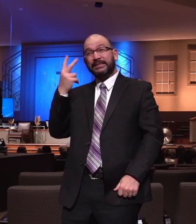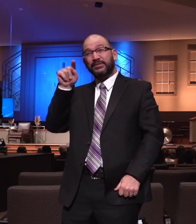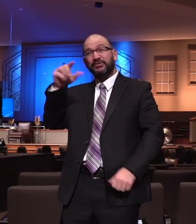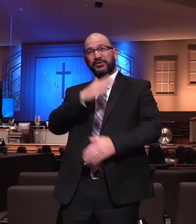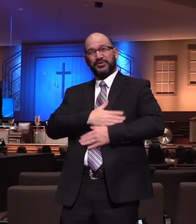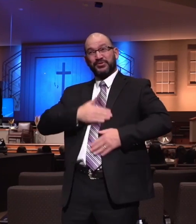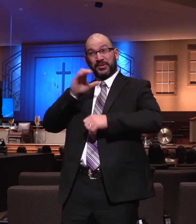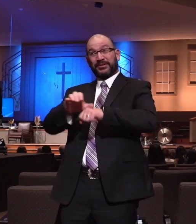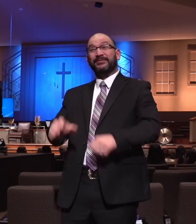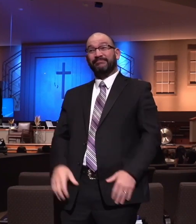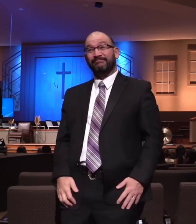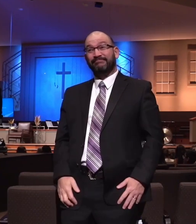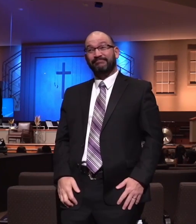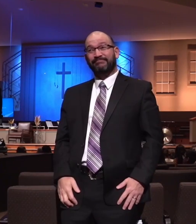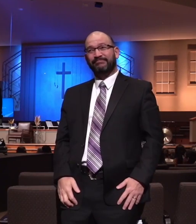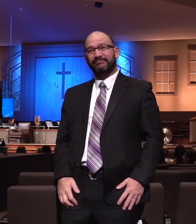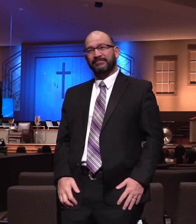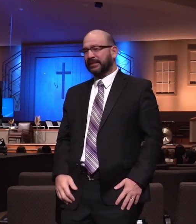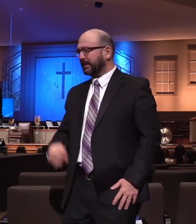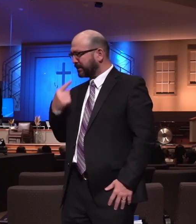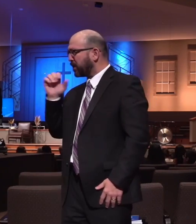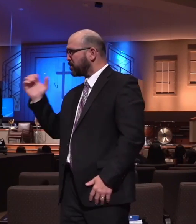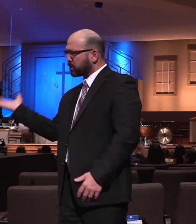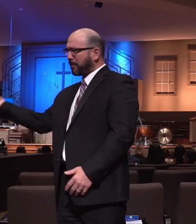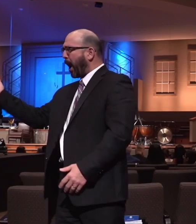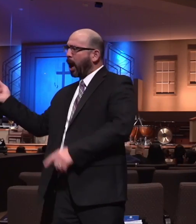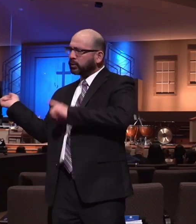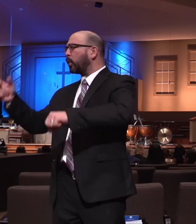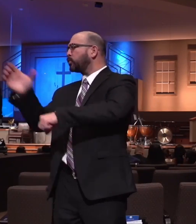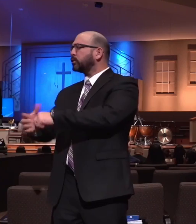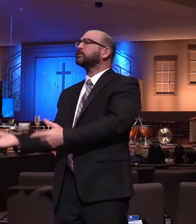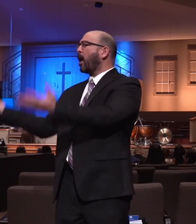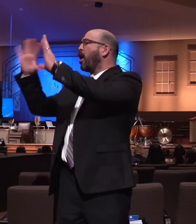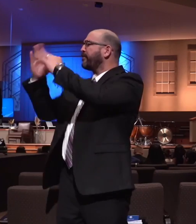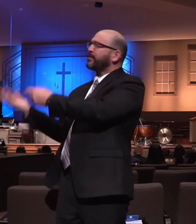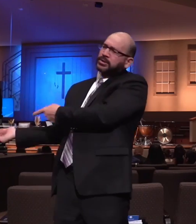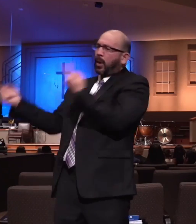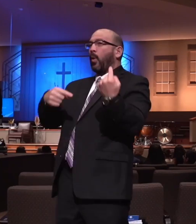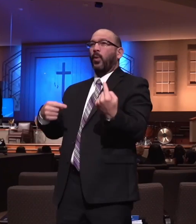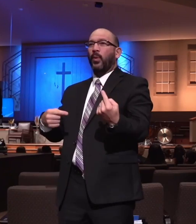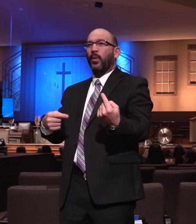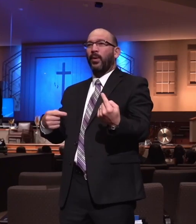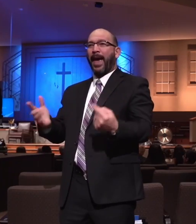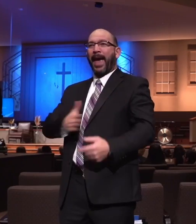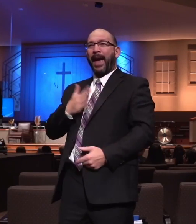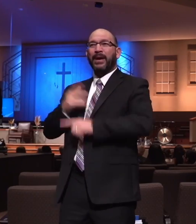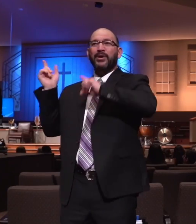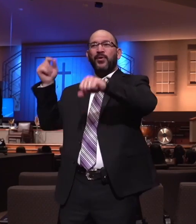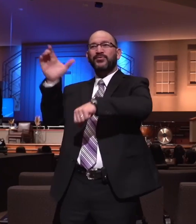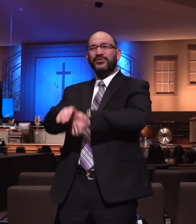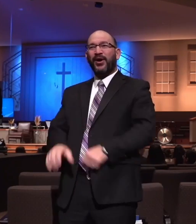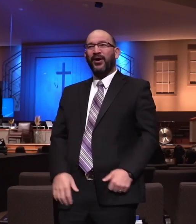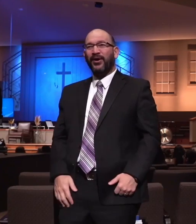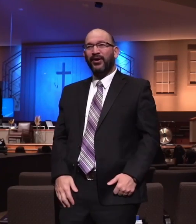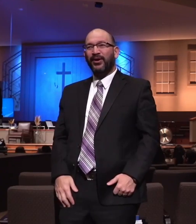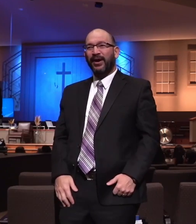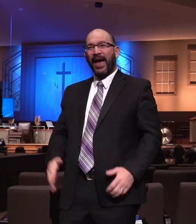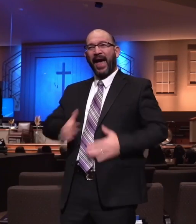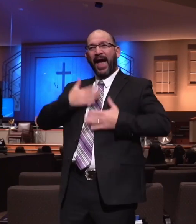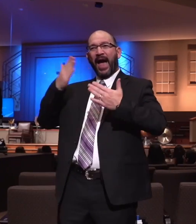They need you to be saying, all right everybody, let's go, it's time to go to church. They need to see that you're happier on the way to God's house than you are doing